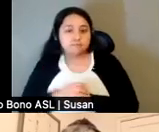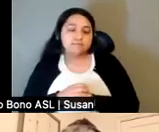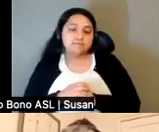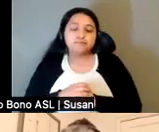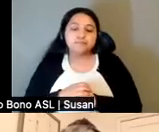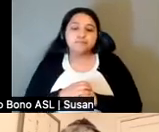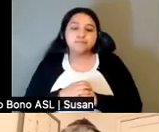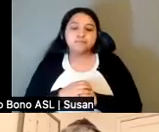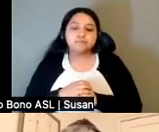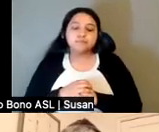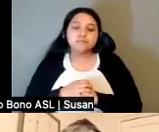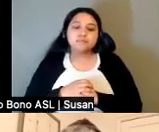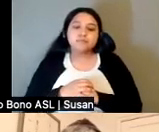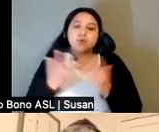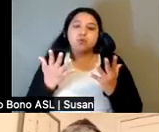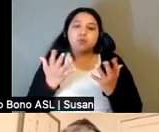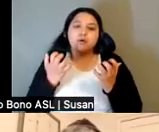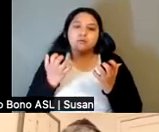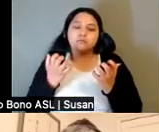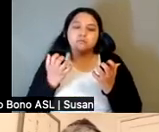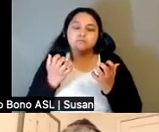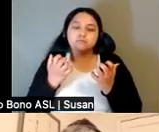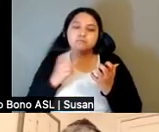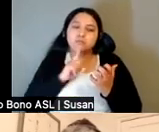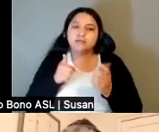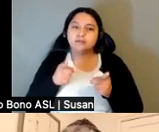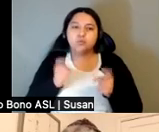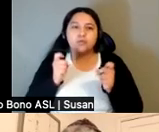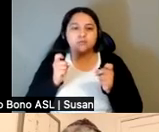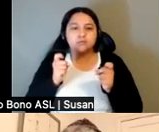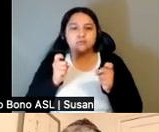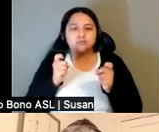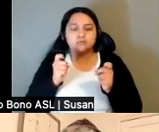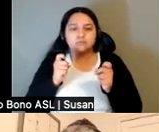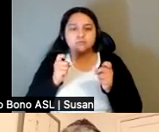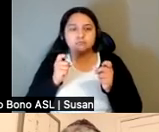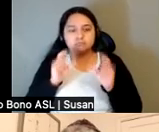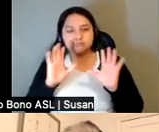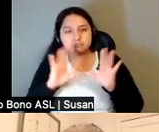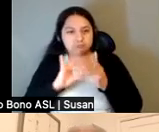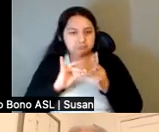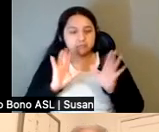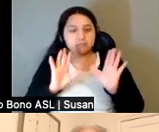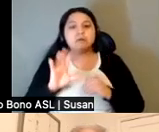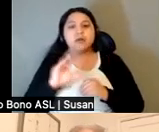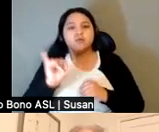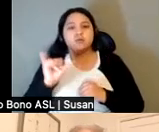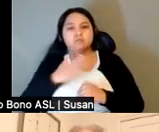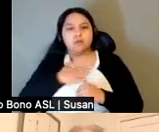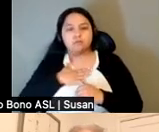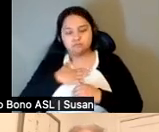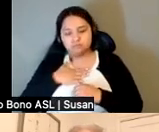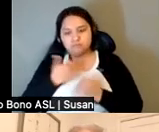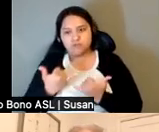So just wanted to give, you know, folks a little bit of a grounding there. just to also know, you know, we are, where I'm situated now